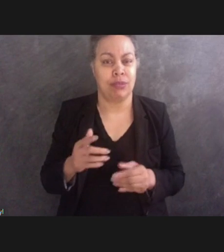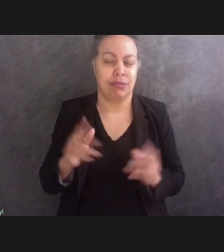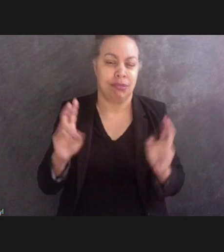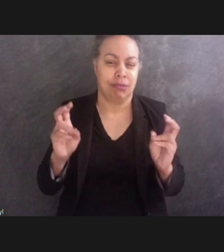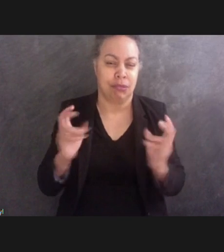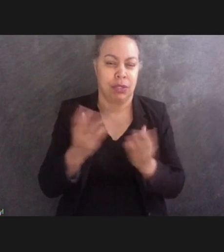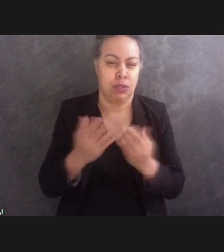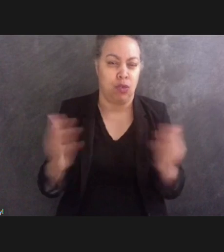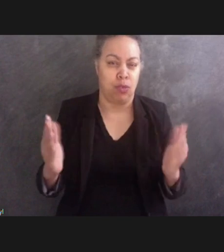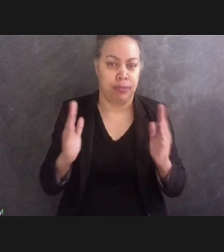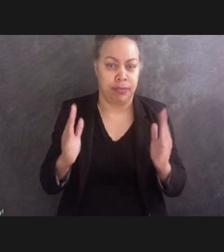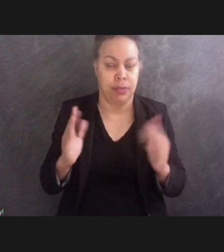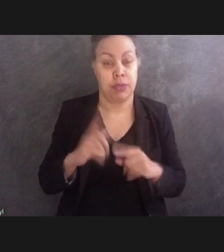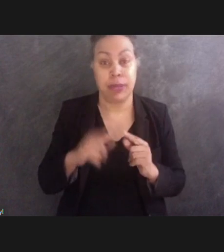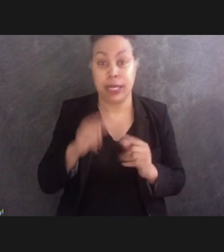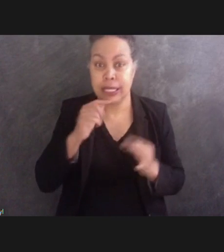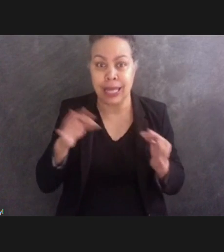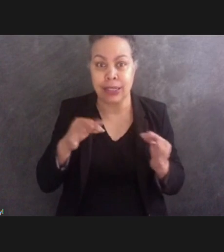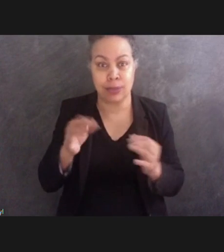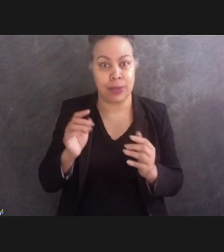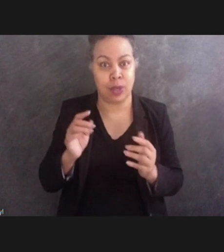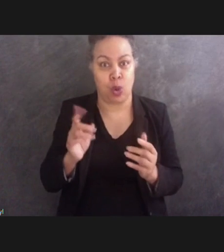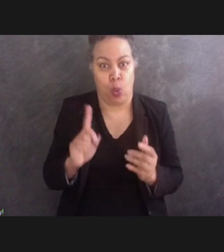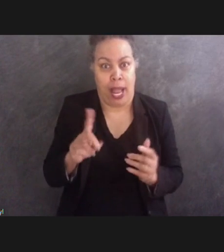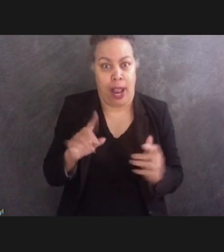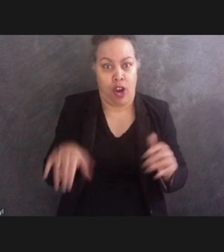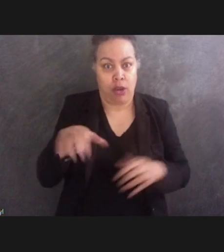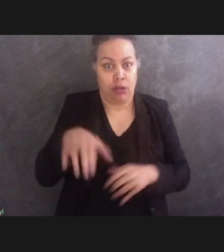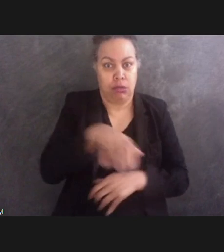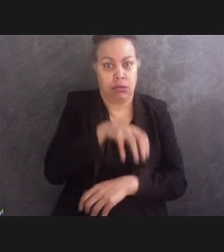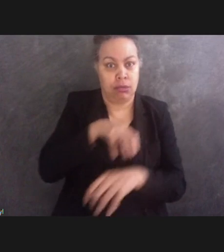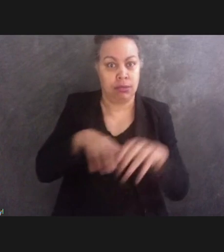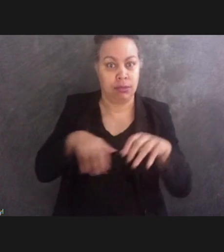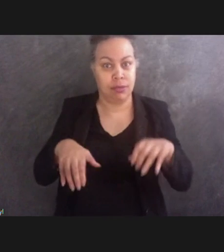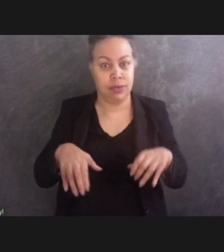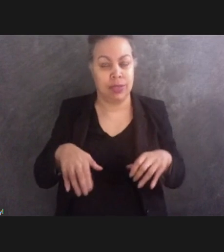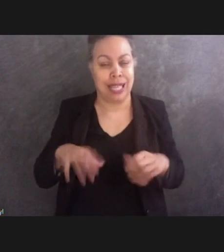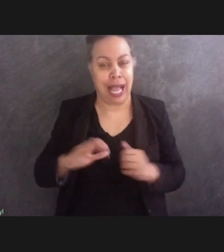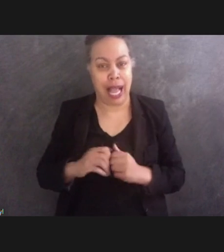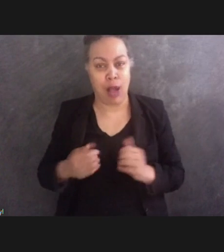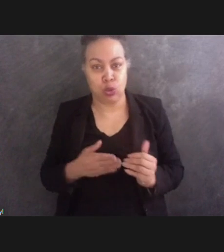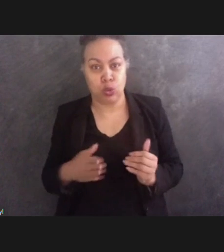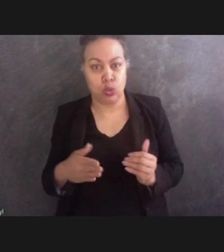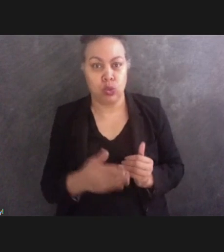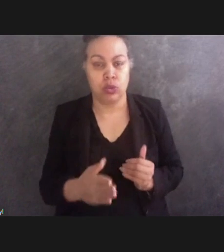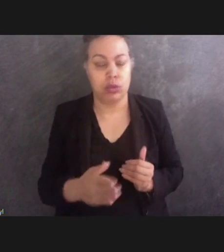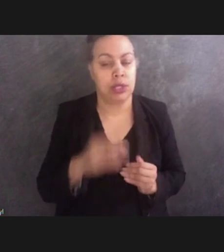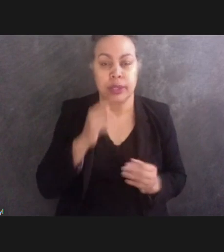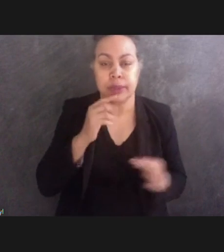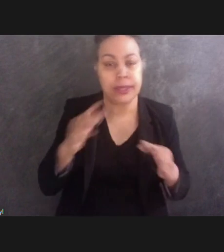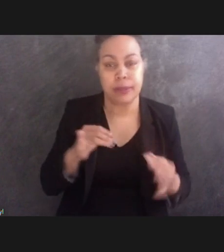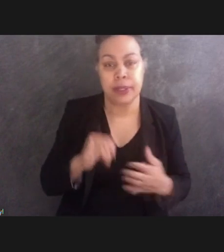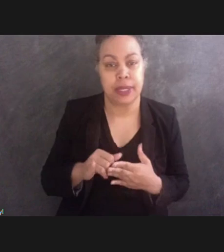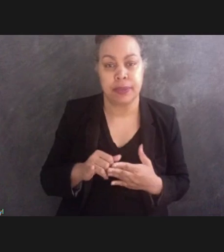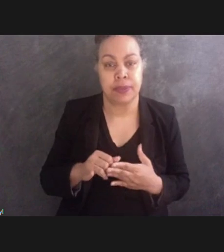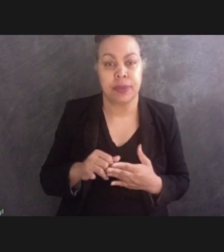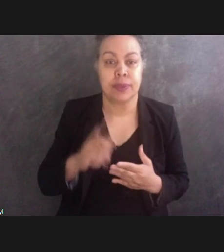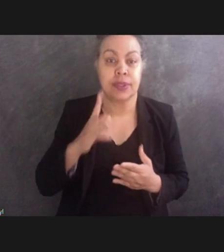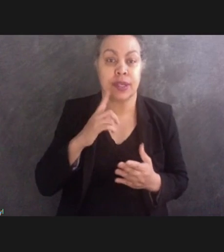oriented compass directions or how to navigate through them descriptions like clockwise, right to left,